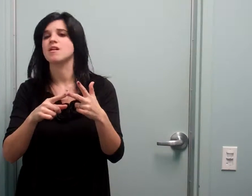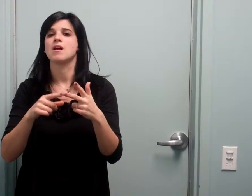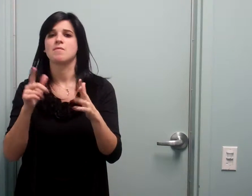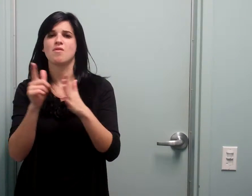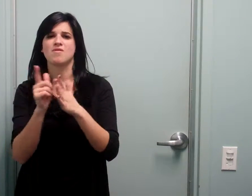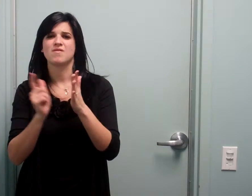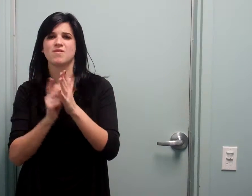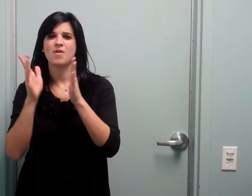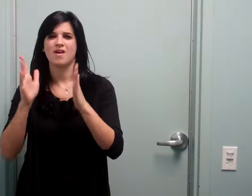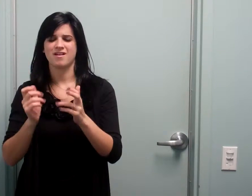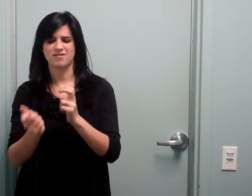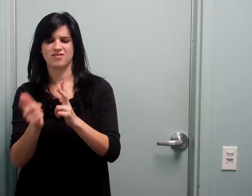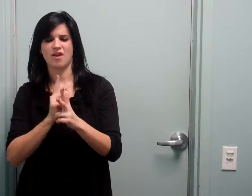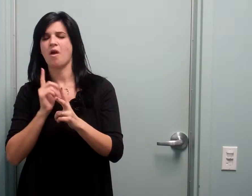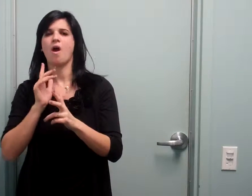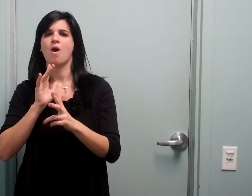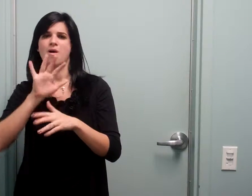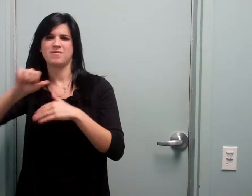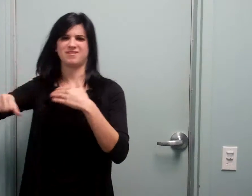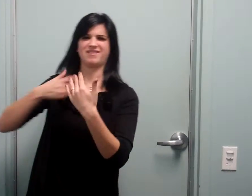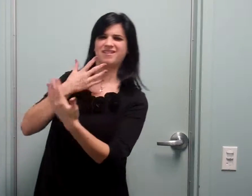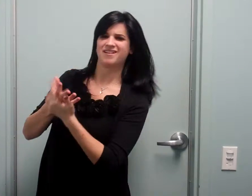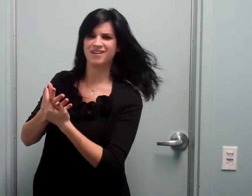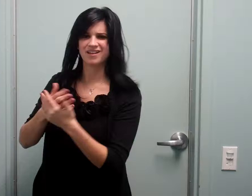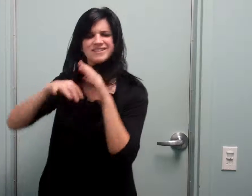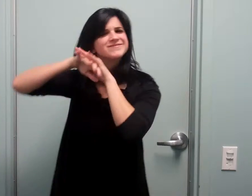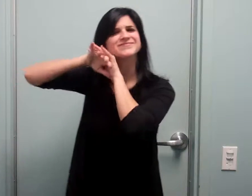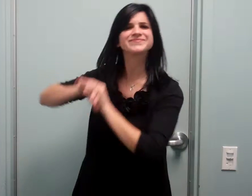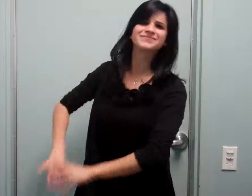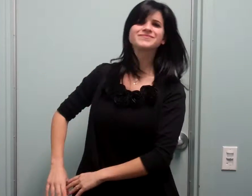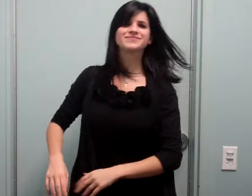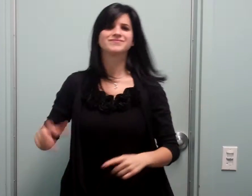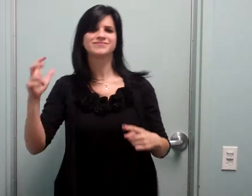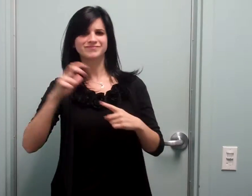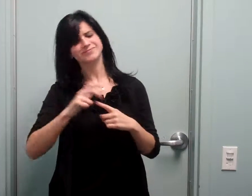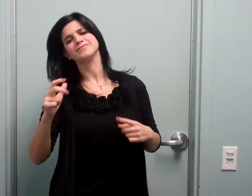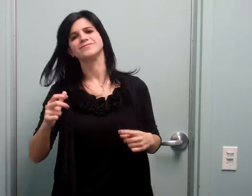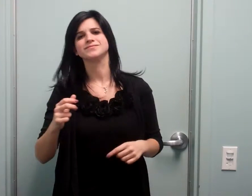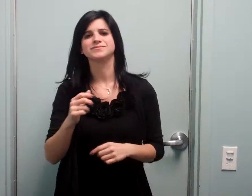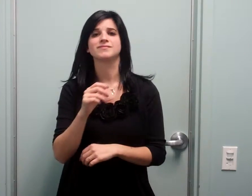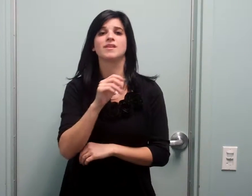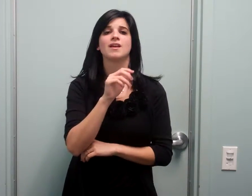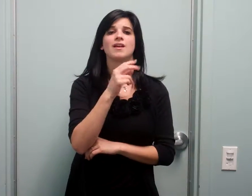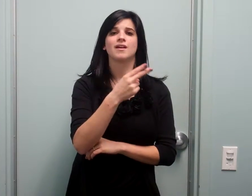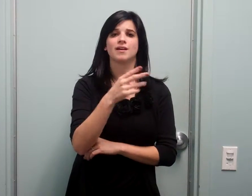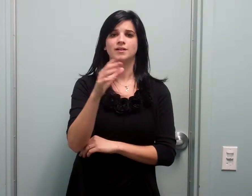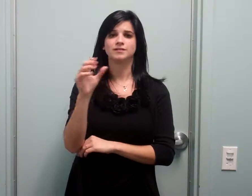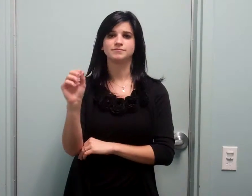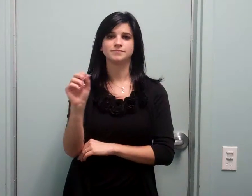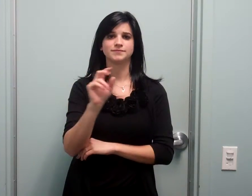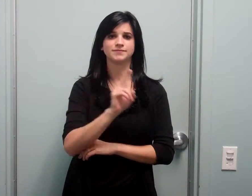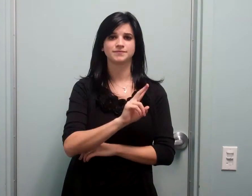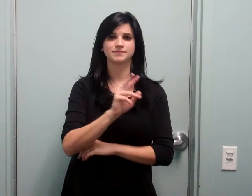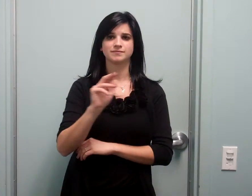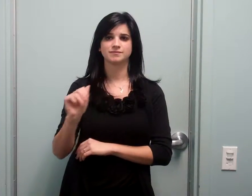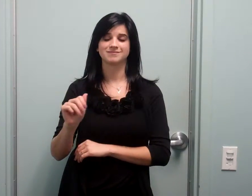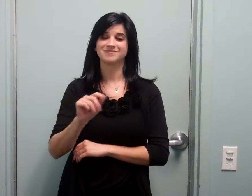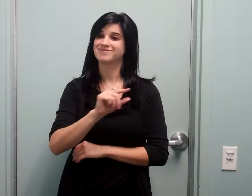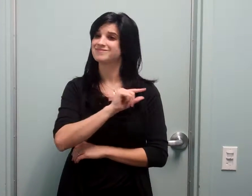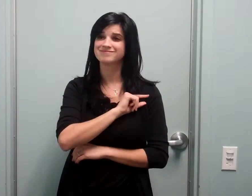me in, but somehow, I beat them charges like rocks, H to the Nizzo, V to the Nizzo, not guilty, he does not